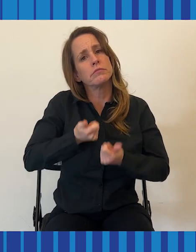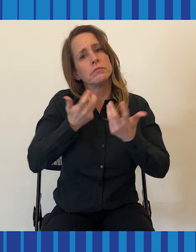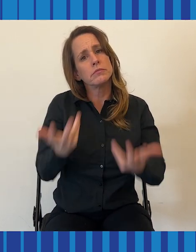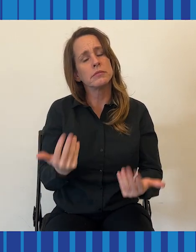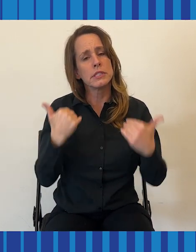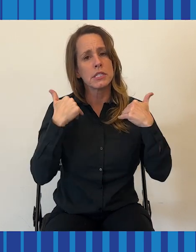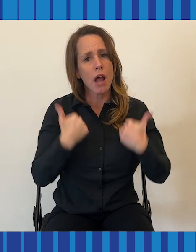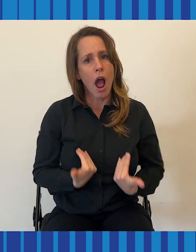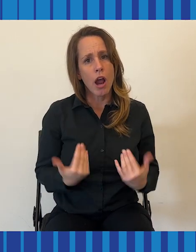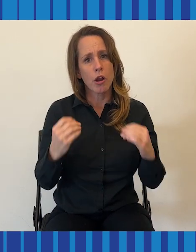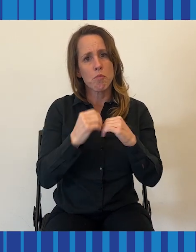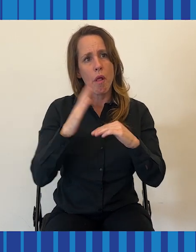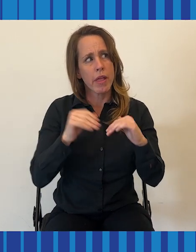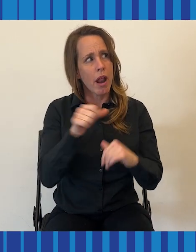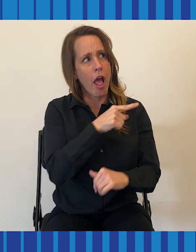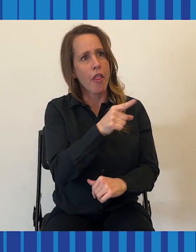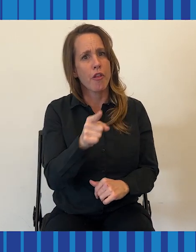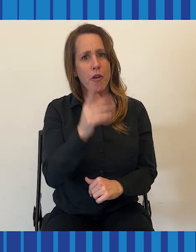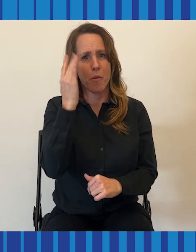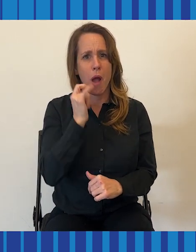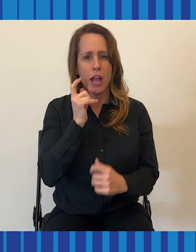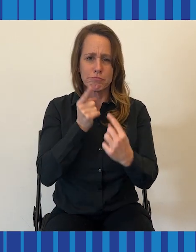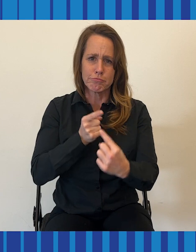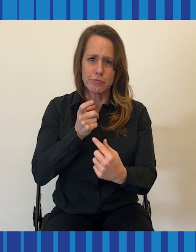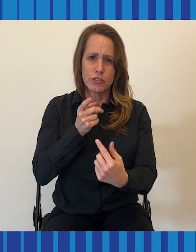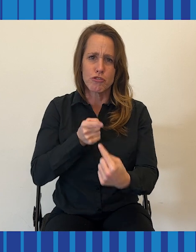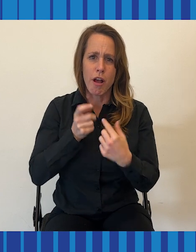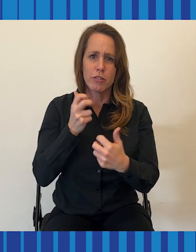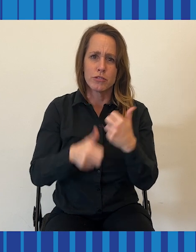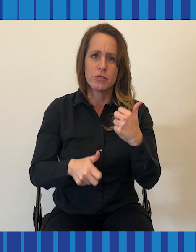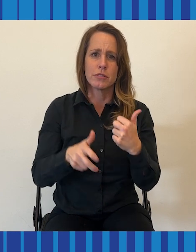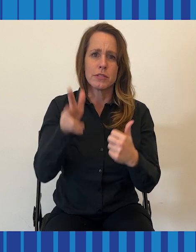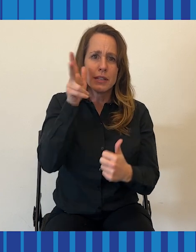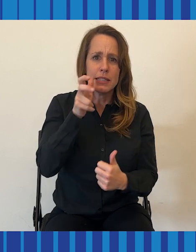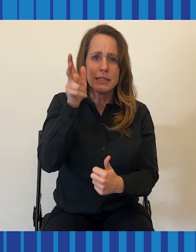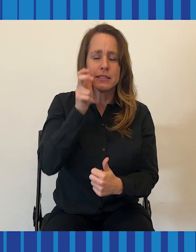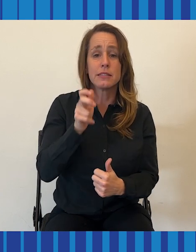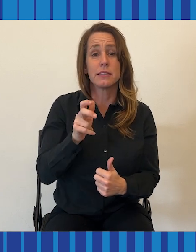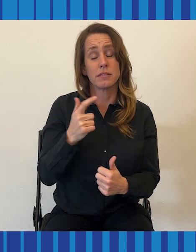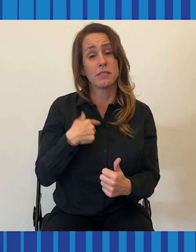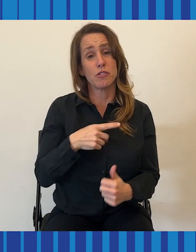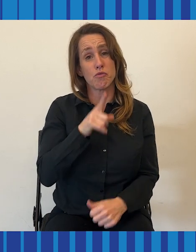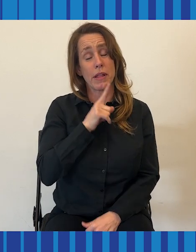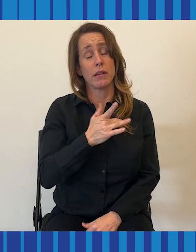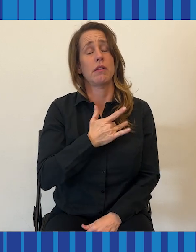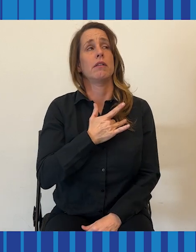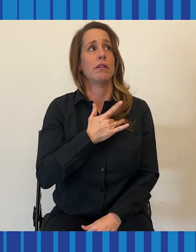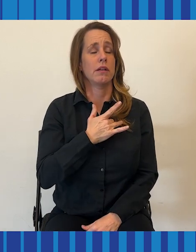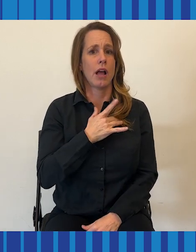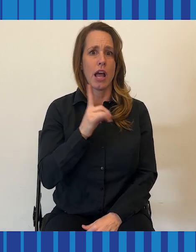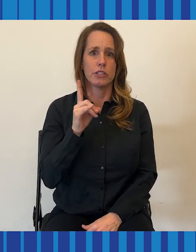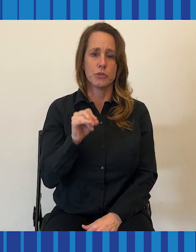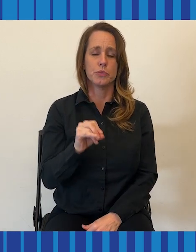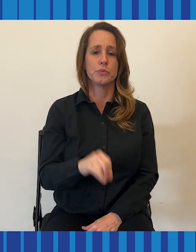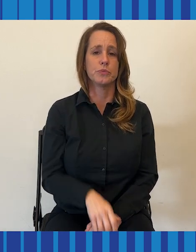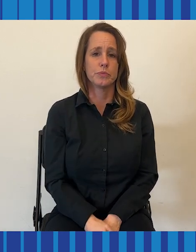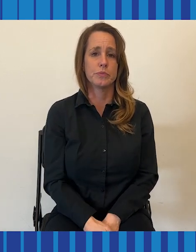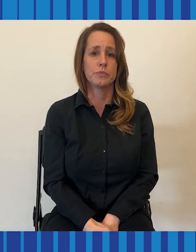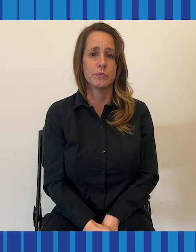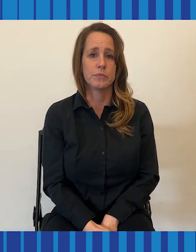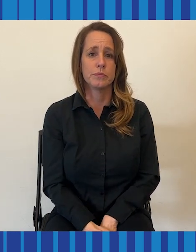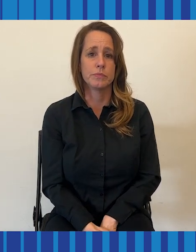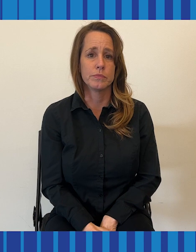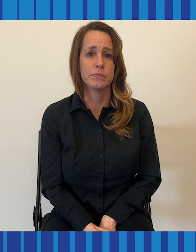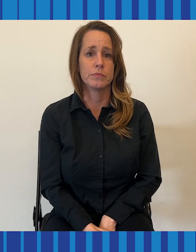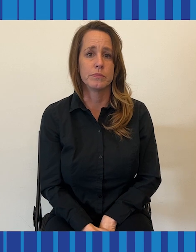because of how hard you have to work to listen. Stephanie that really struck me because I do. Stephanie When you have